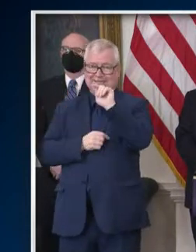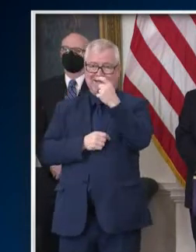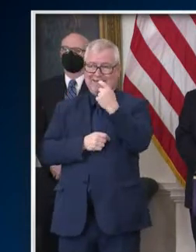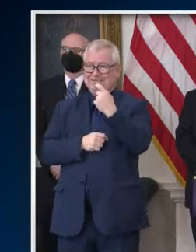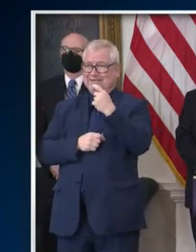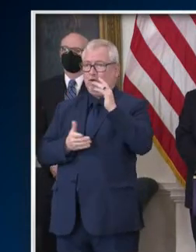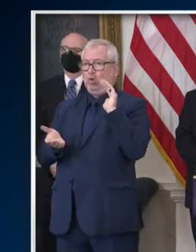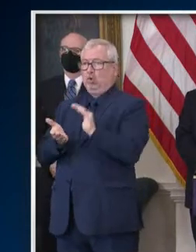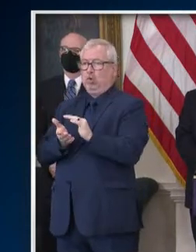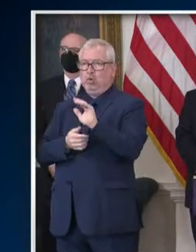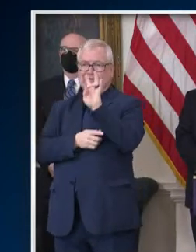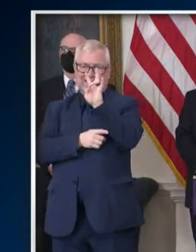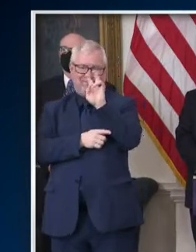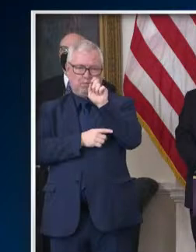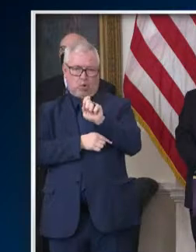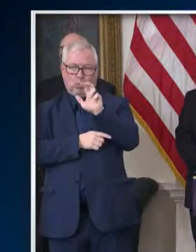billion.